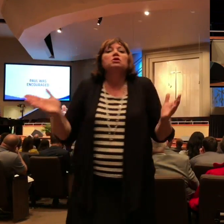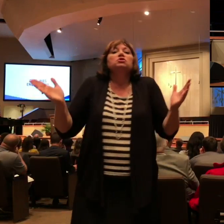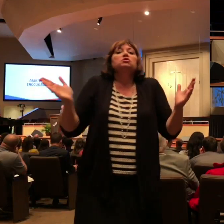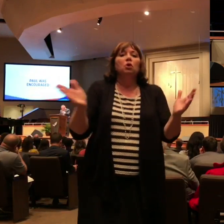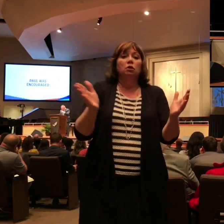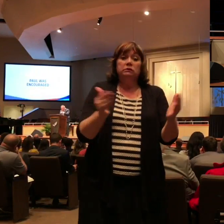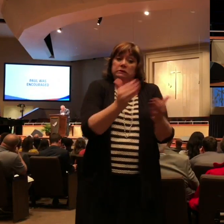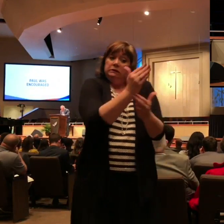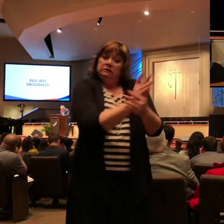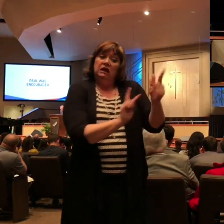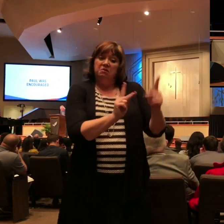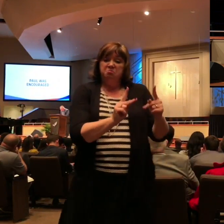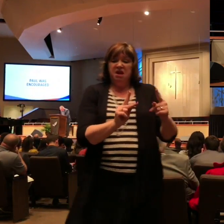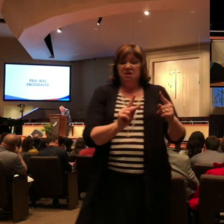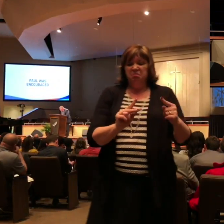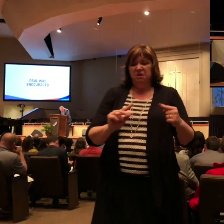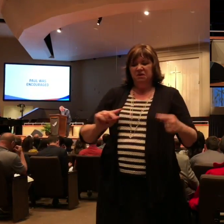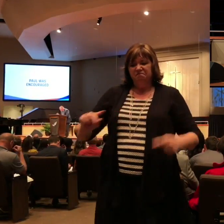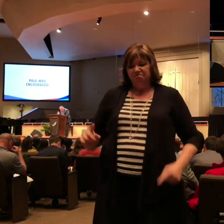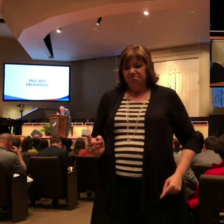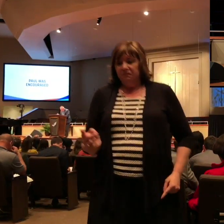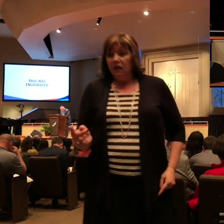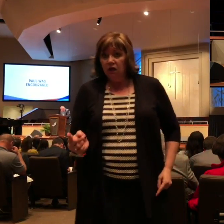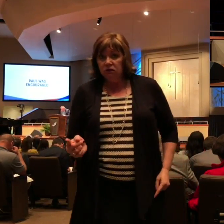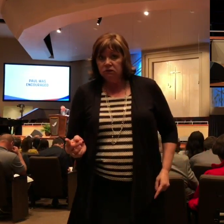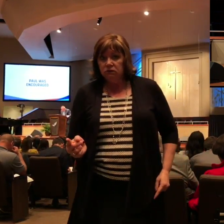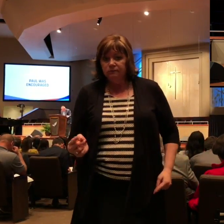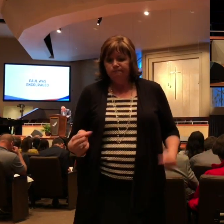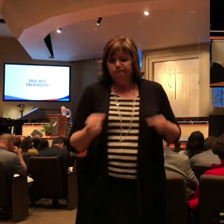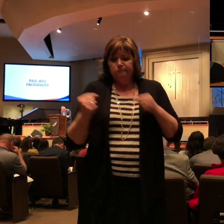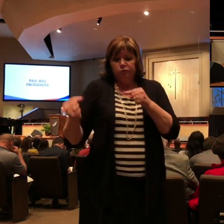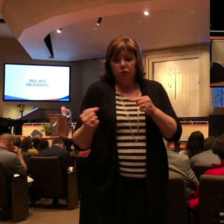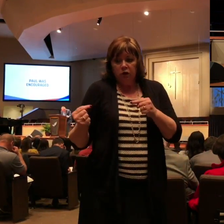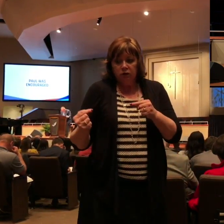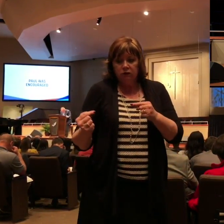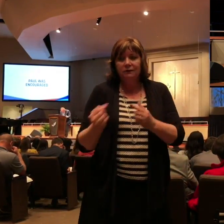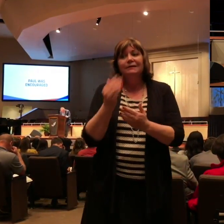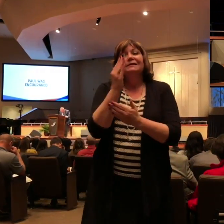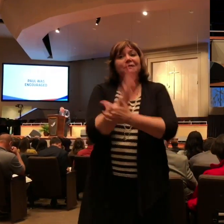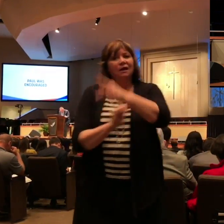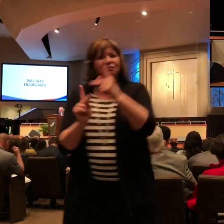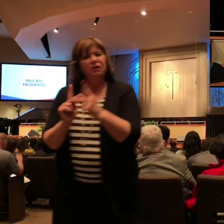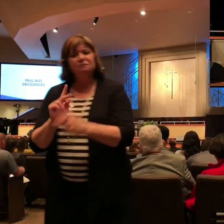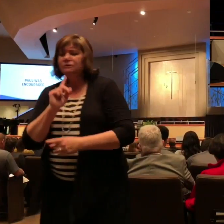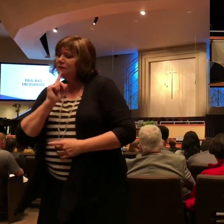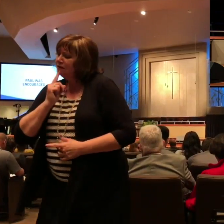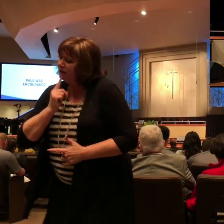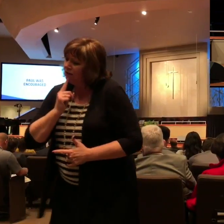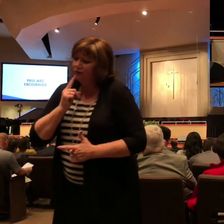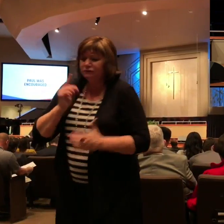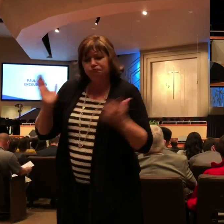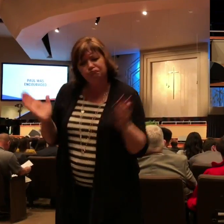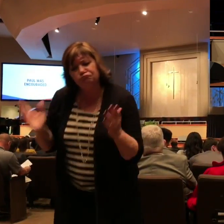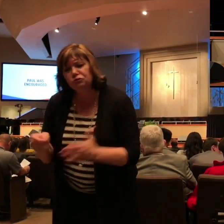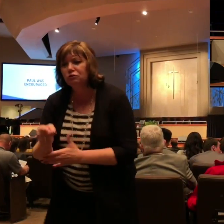Some were earnest. And as a result of that, we see letter C that Paul was encouraged. Look at verse number 18. I love this. I love this about Paul.